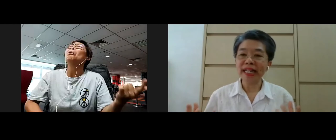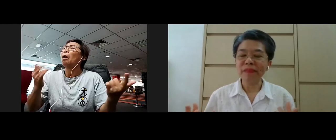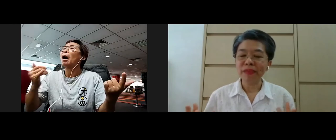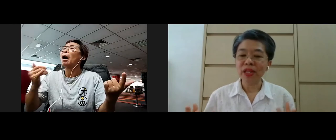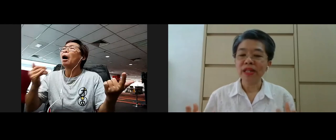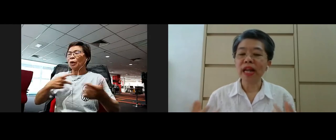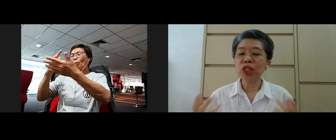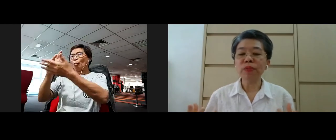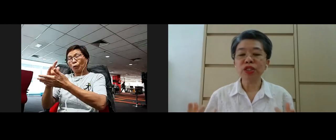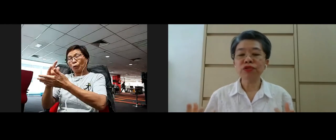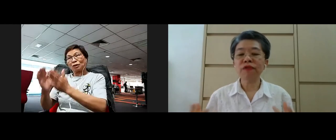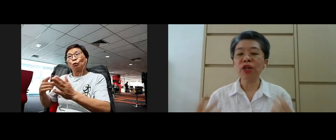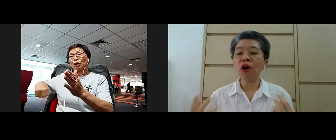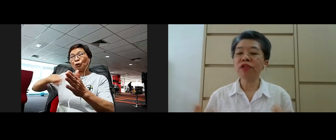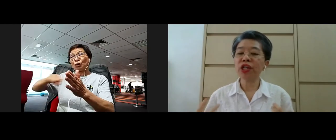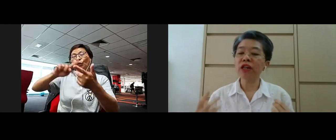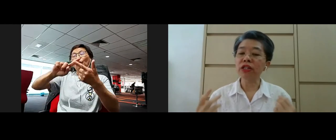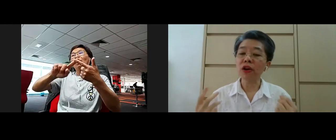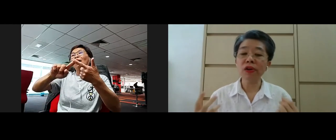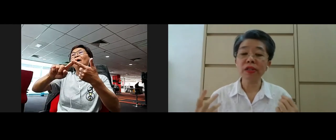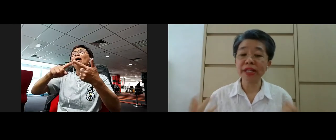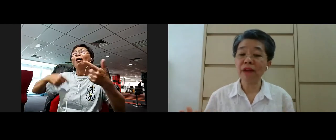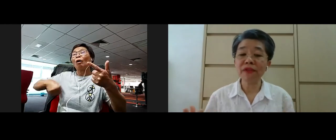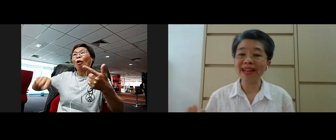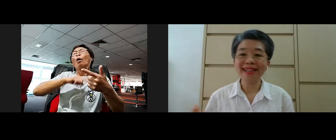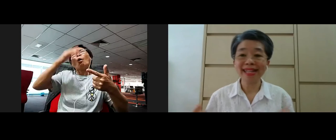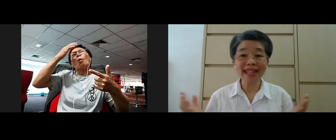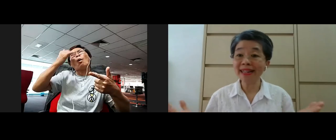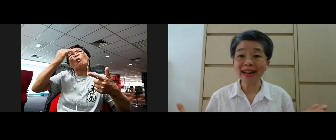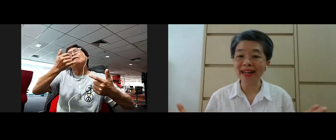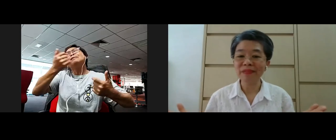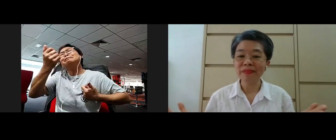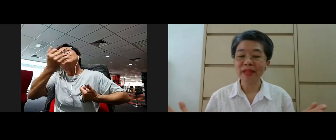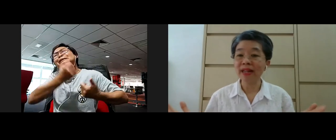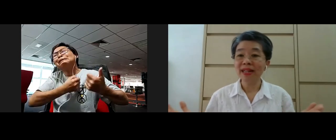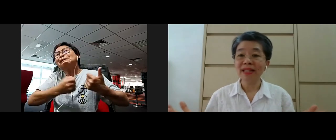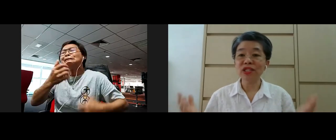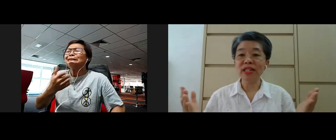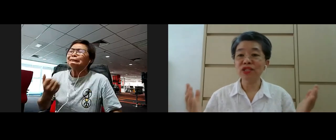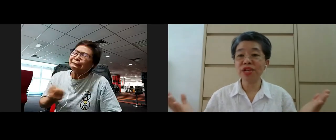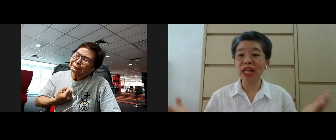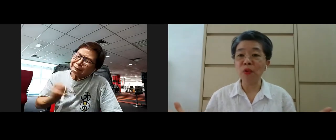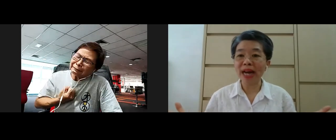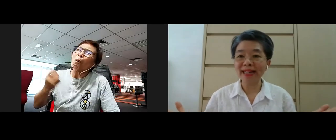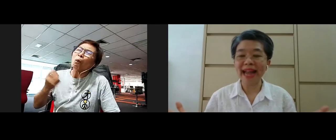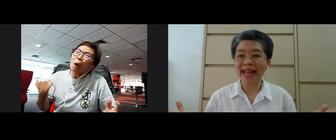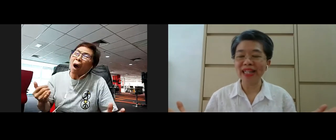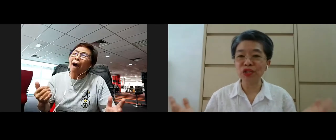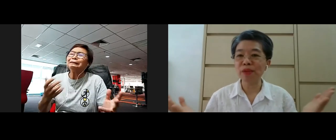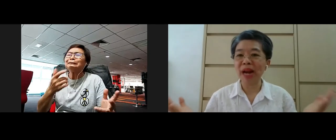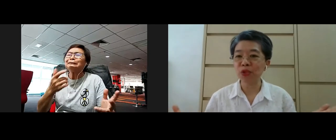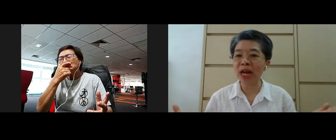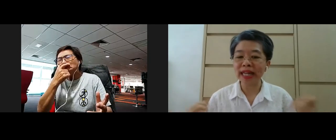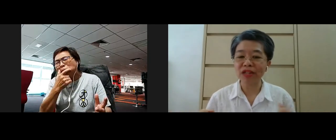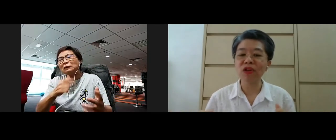Samudaya second noble truth the origin or the cause of suffering is tanha the three in one that